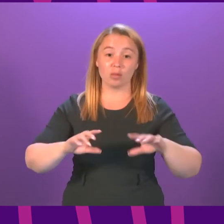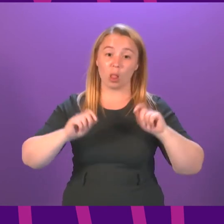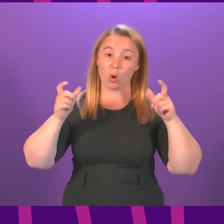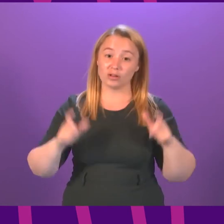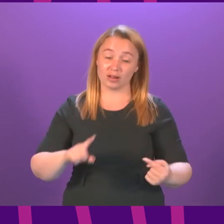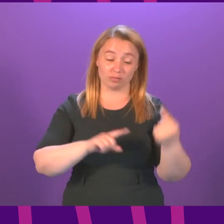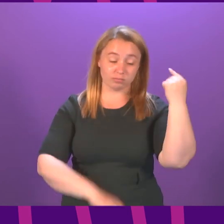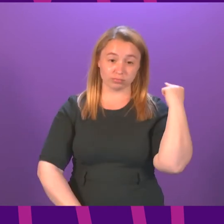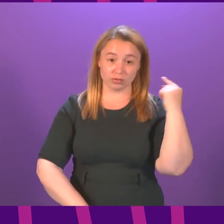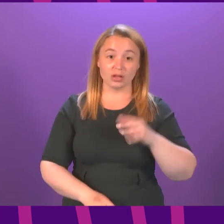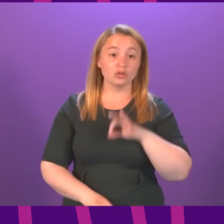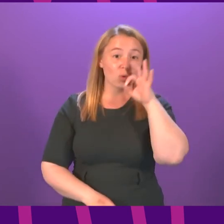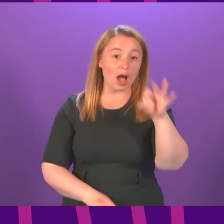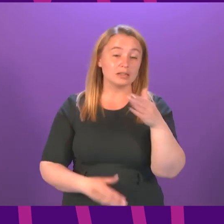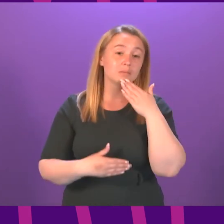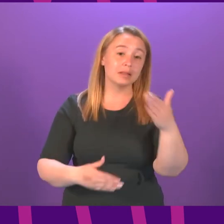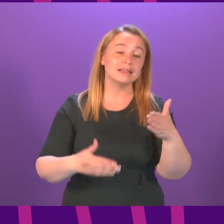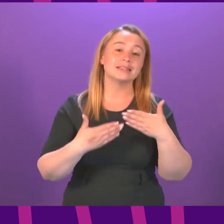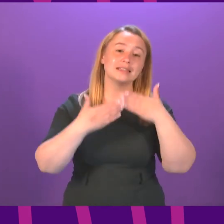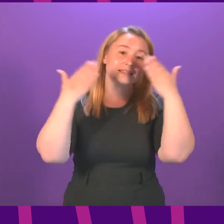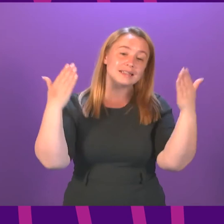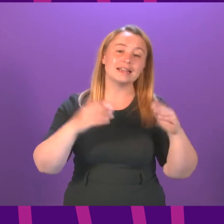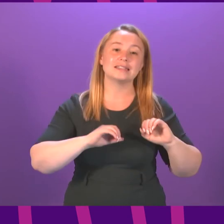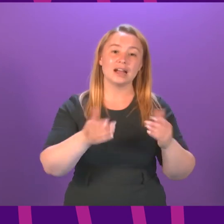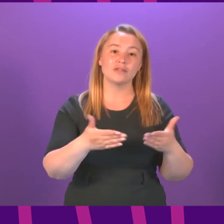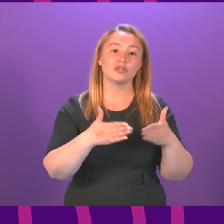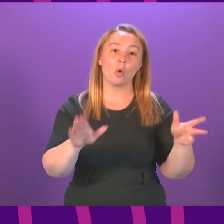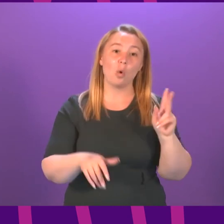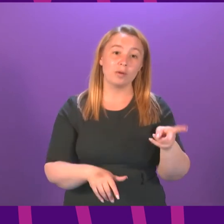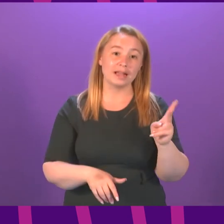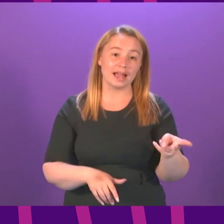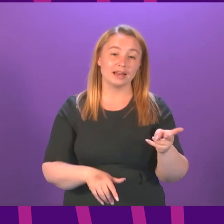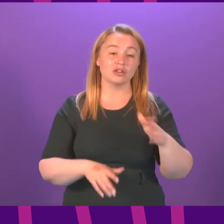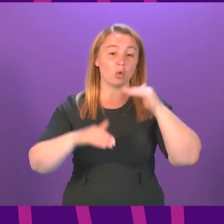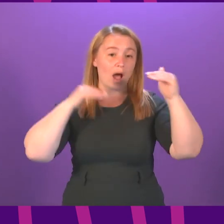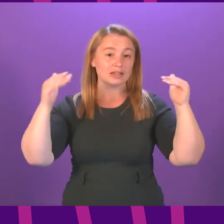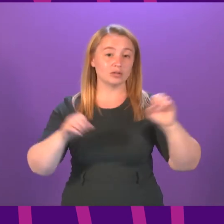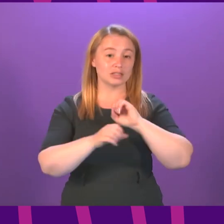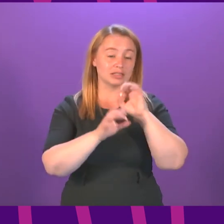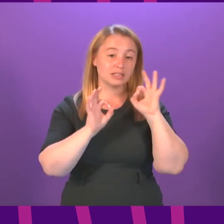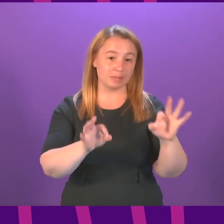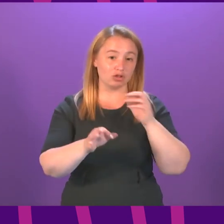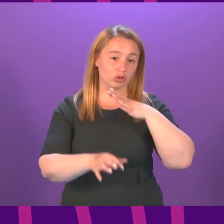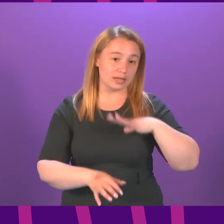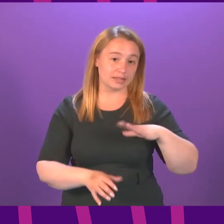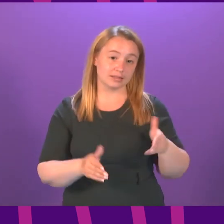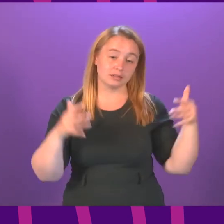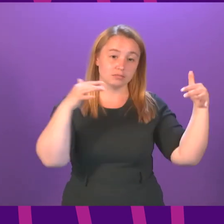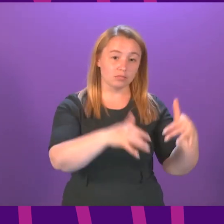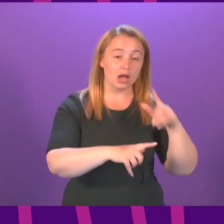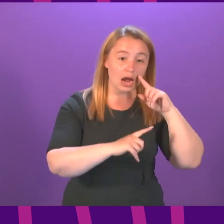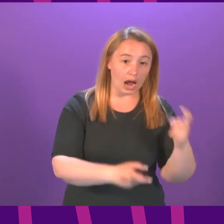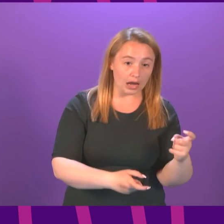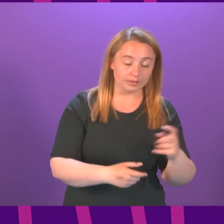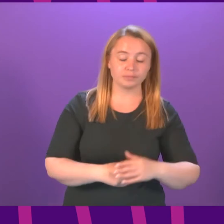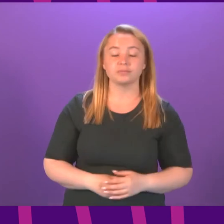minister to reopen day services for adults with special needs in response the relevant minister issued